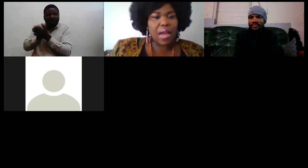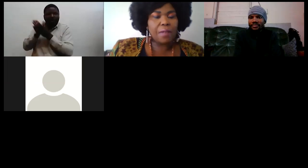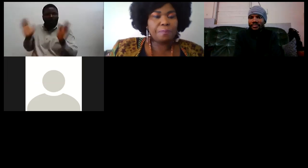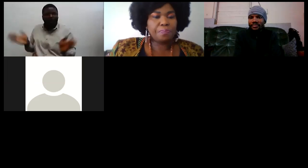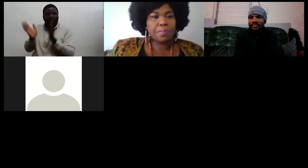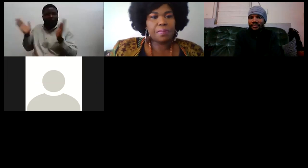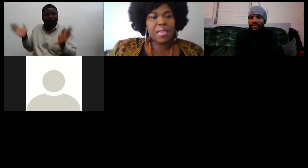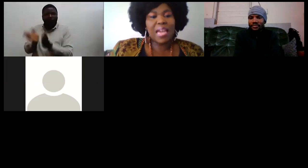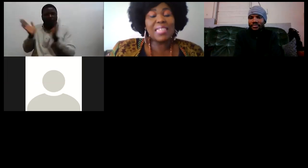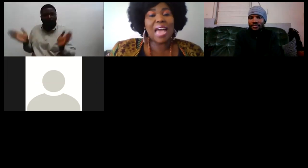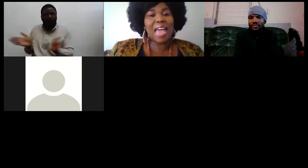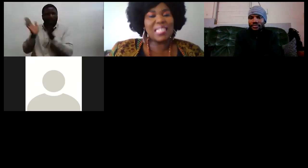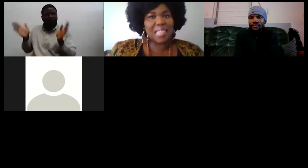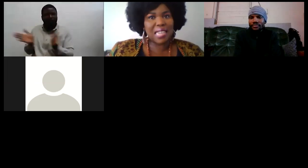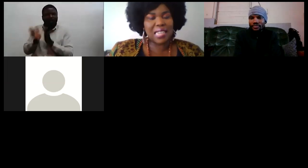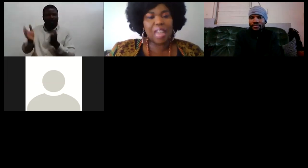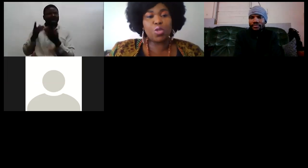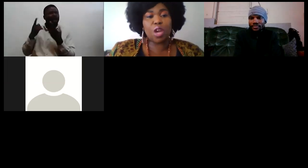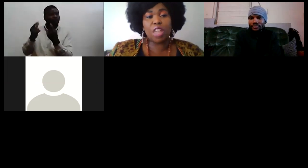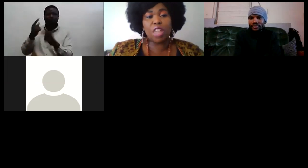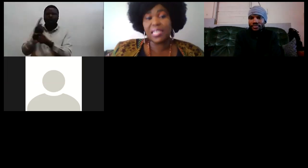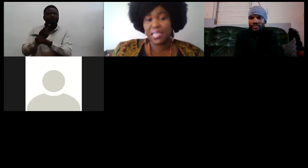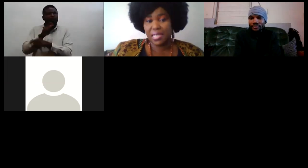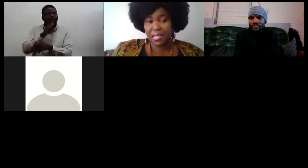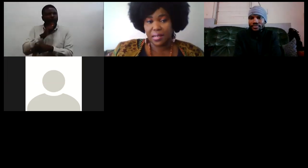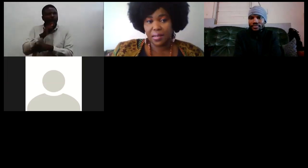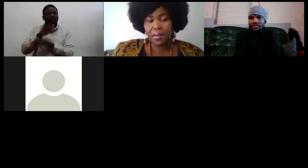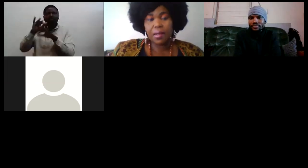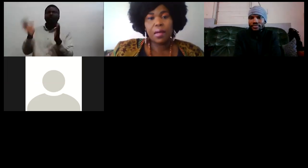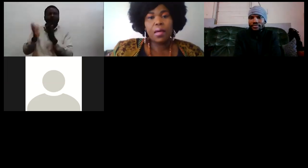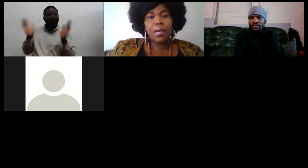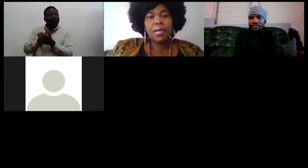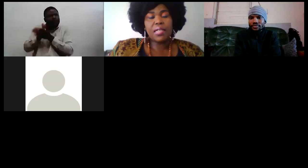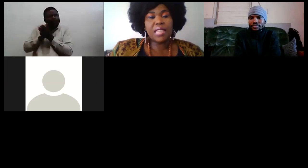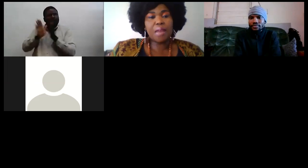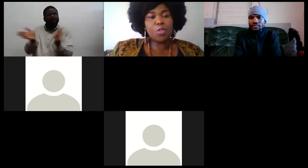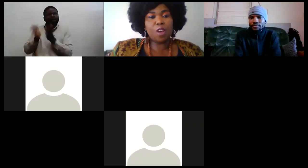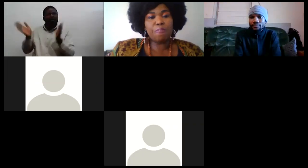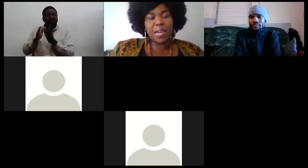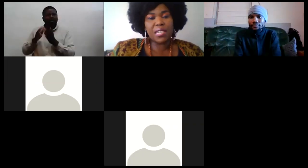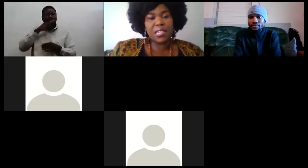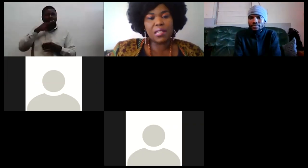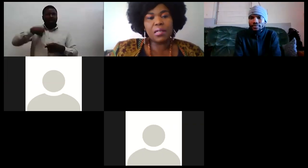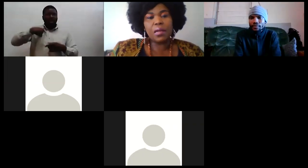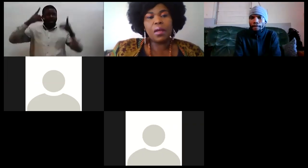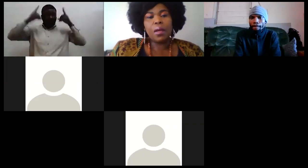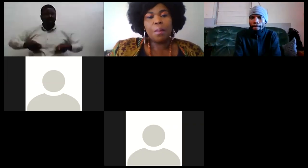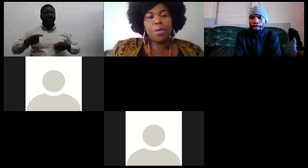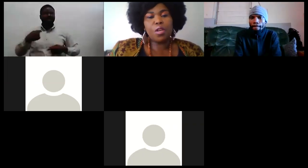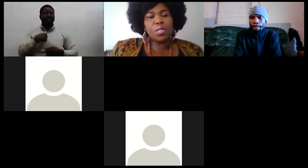as well and i decided i took a conscious decision in terms of berrington